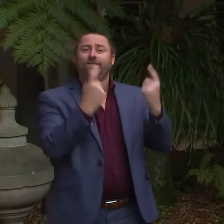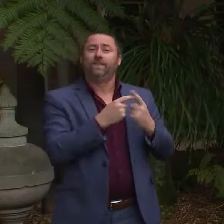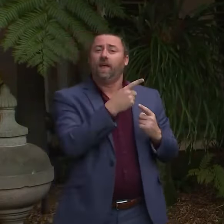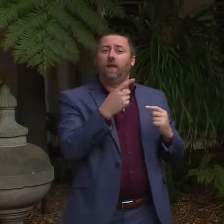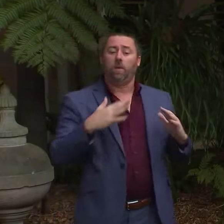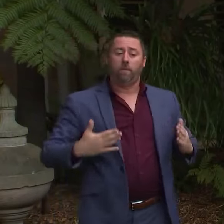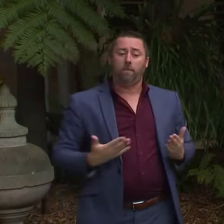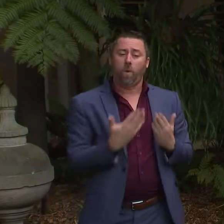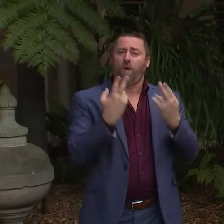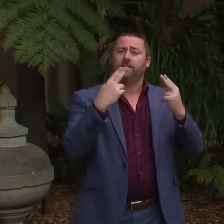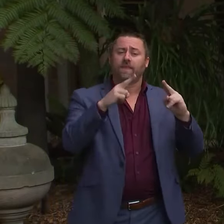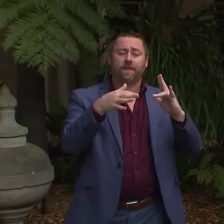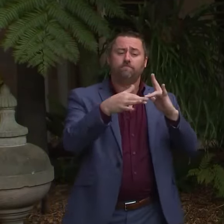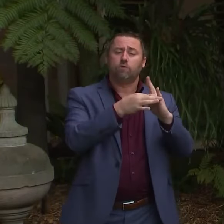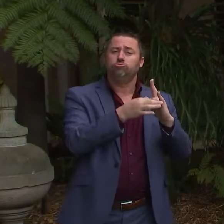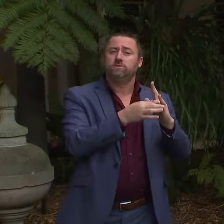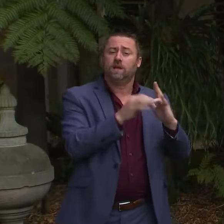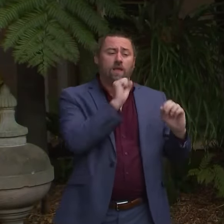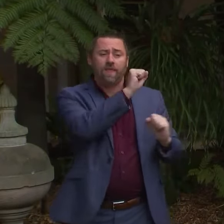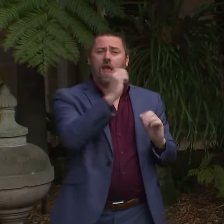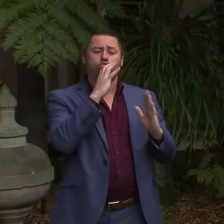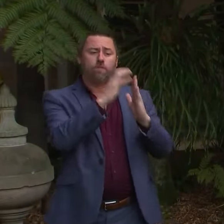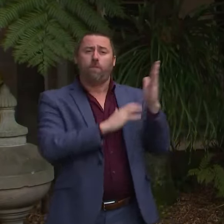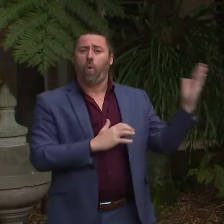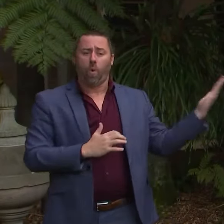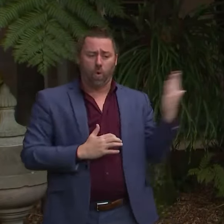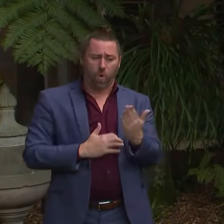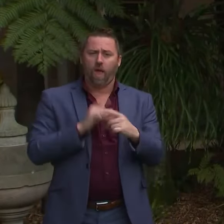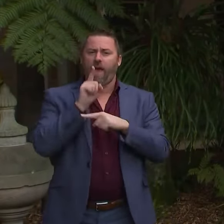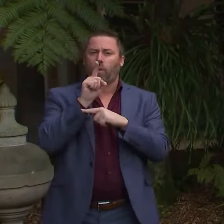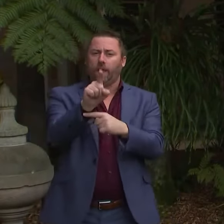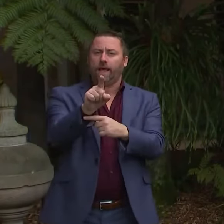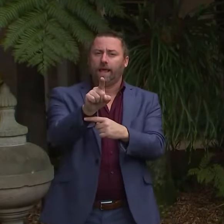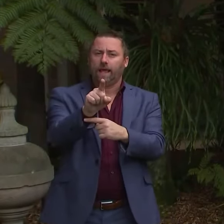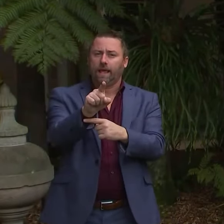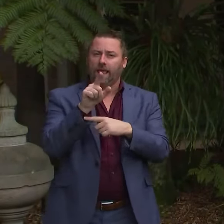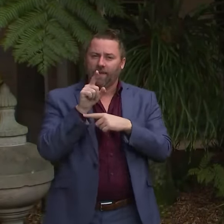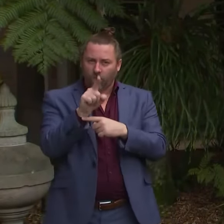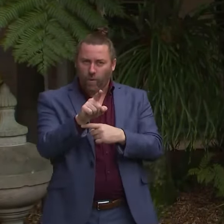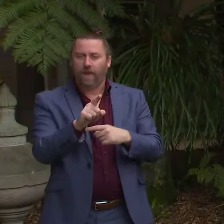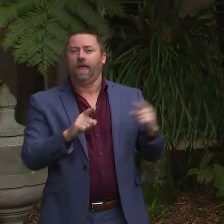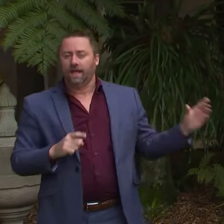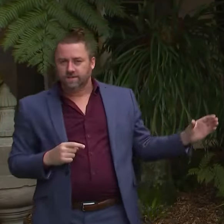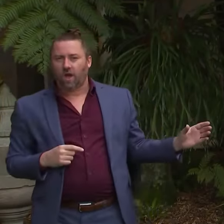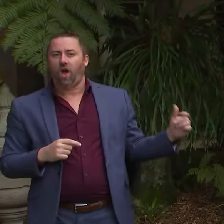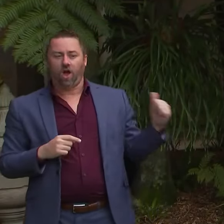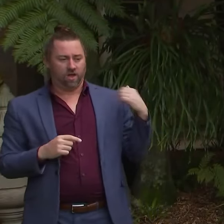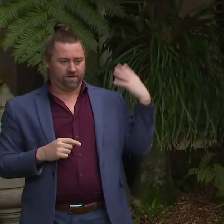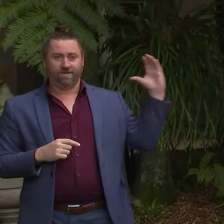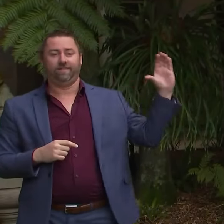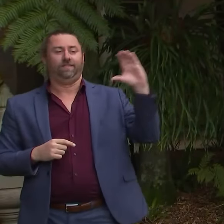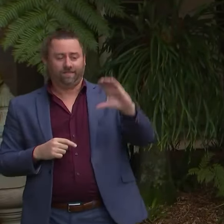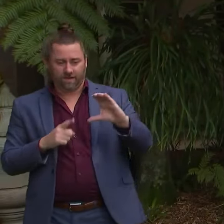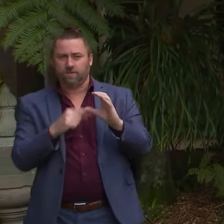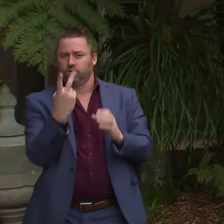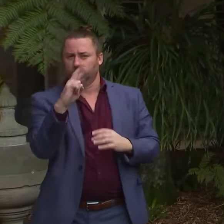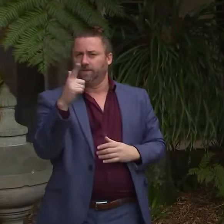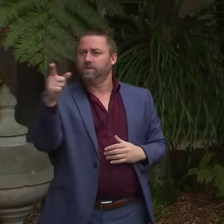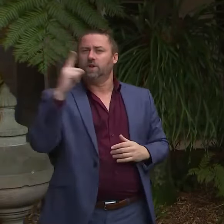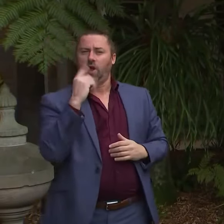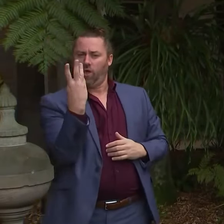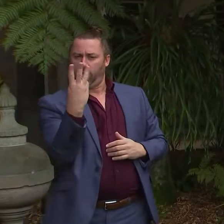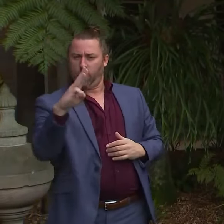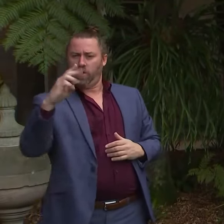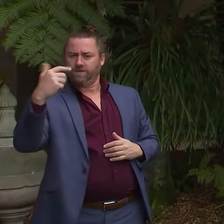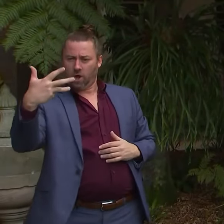the, the reports from the Department of Birth, Deaths and Marriages arrive once a week. So we've got another, so there was a lump group of 27. And that figure of 39